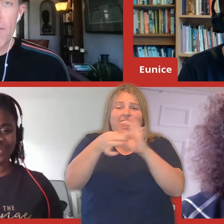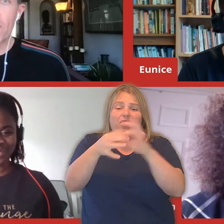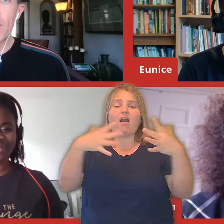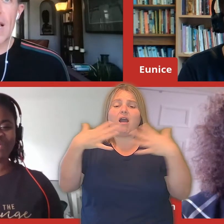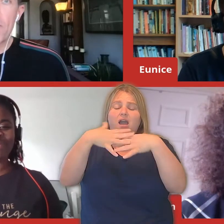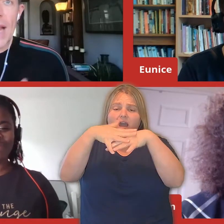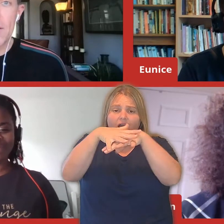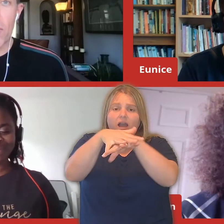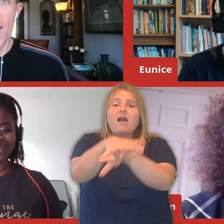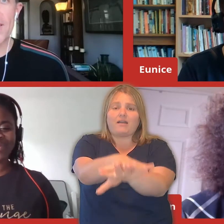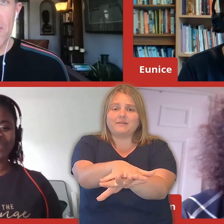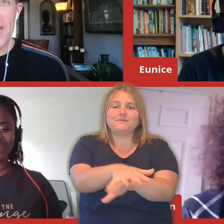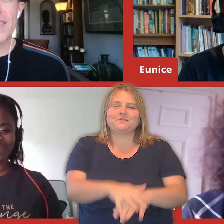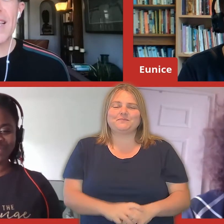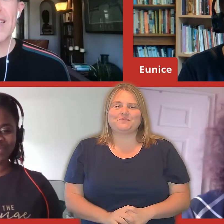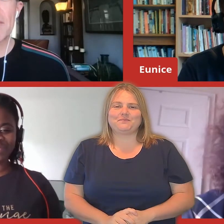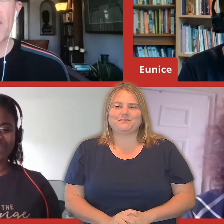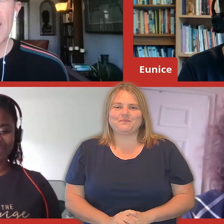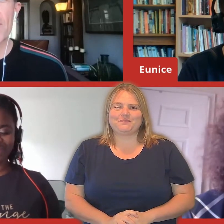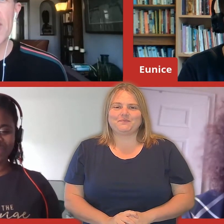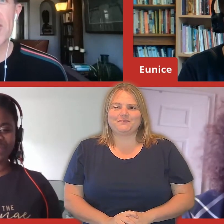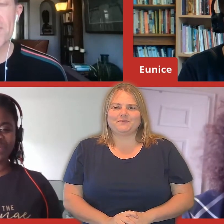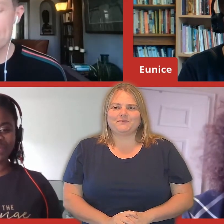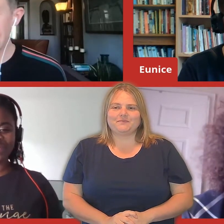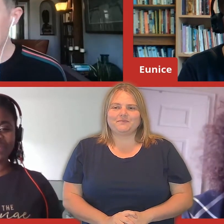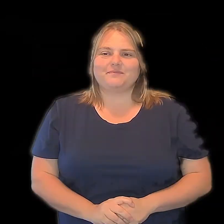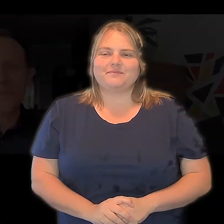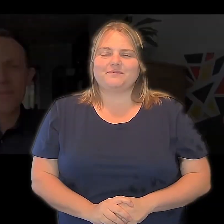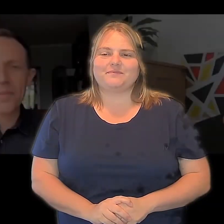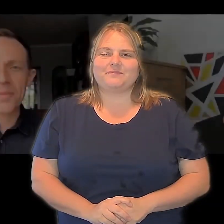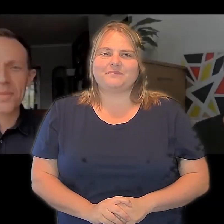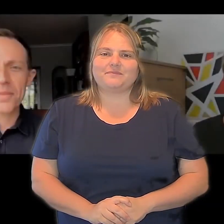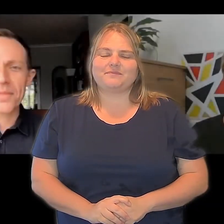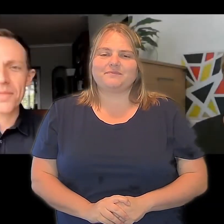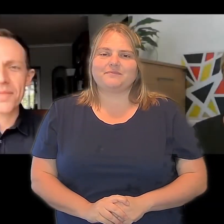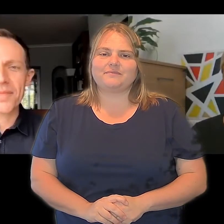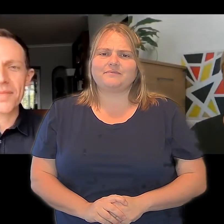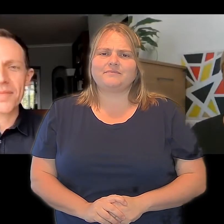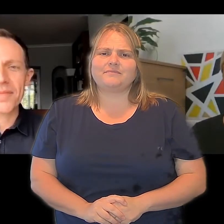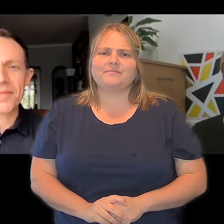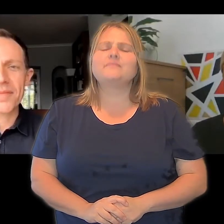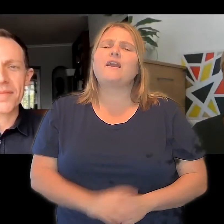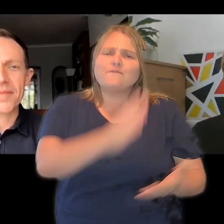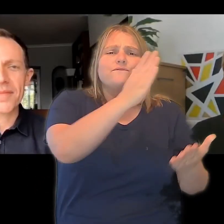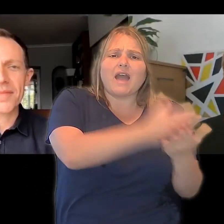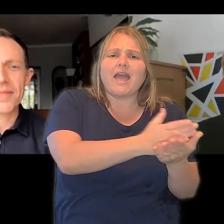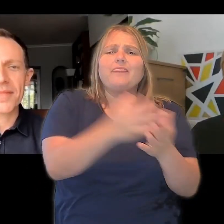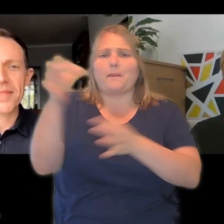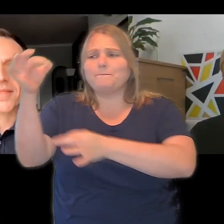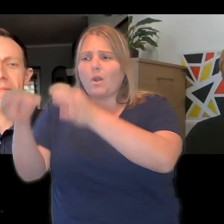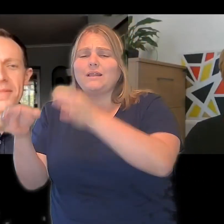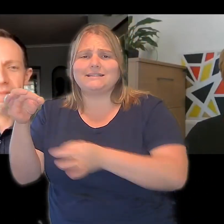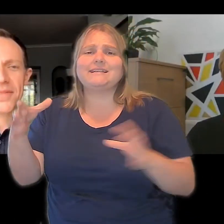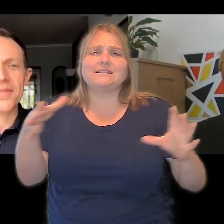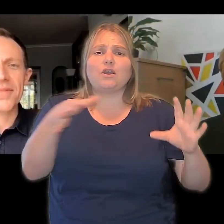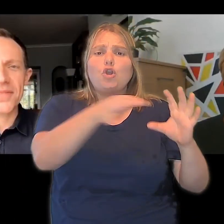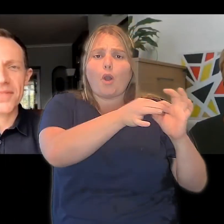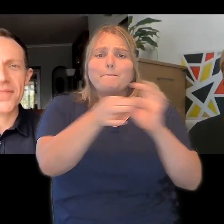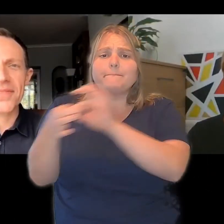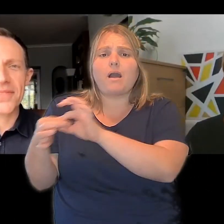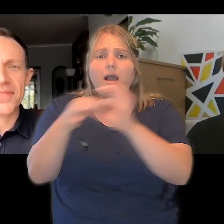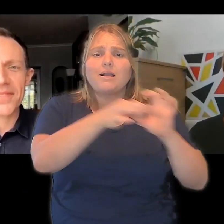faithful and practical ways. So listen in to some of the conversation. Well, they are combined. If we